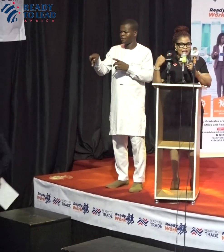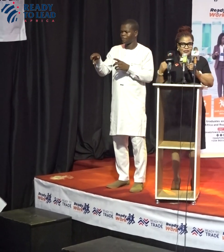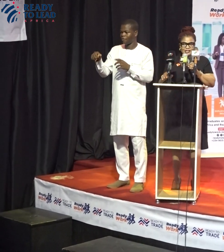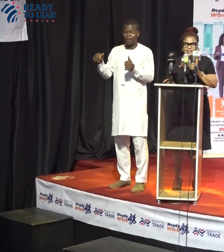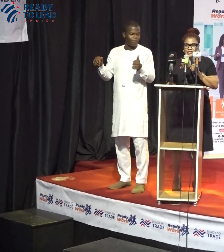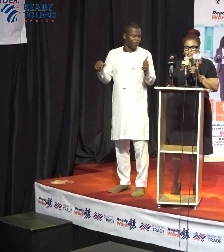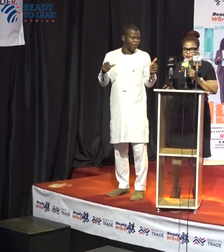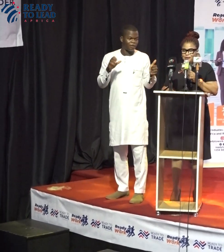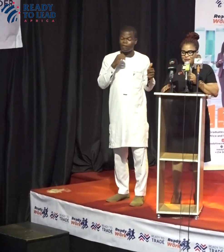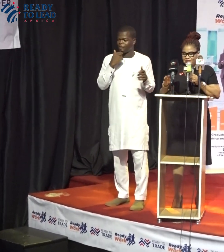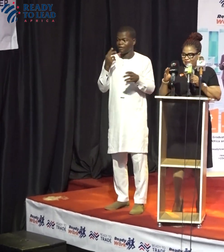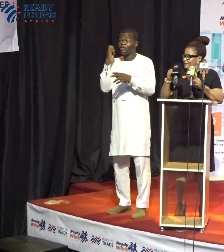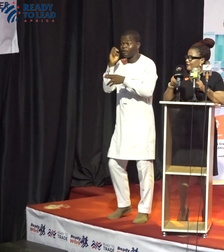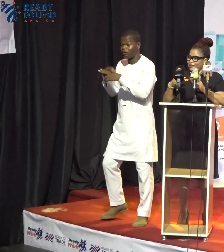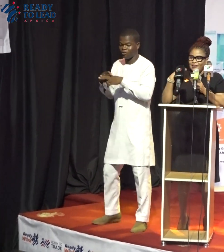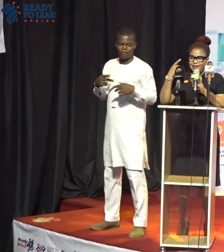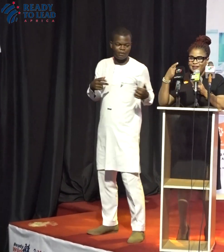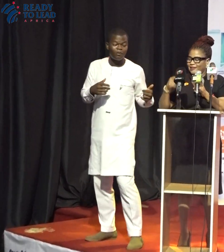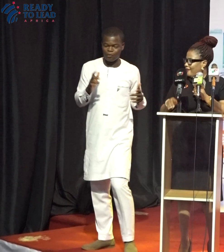height disadvantage, so.